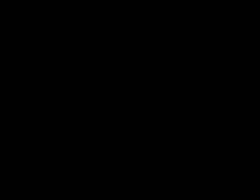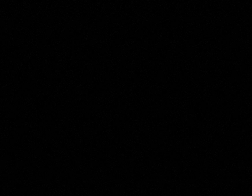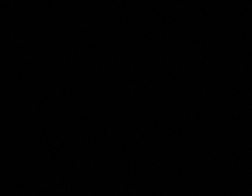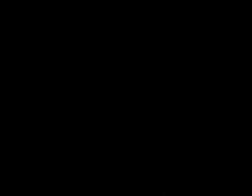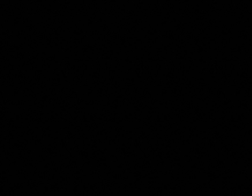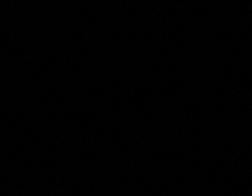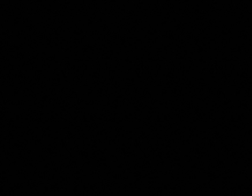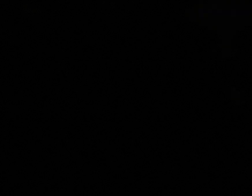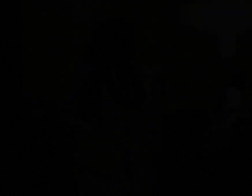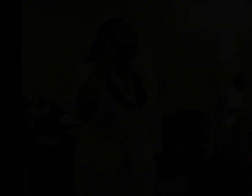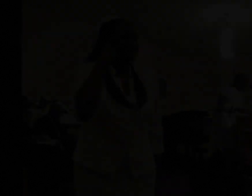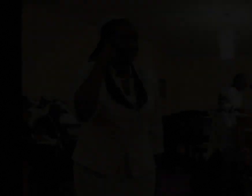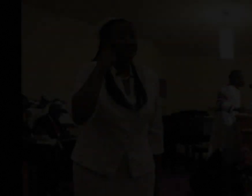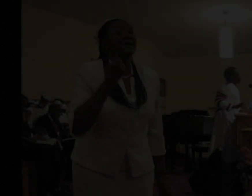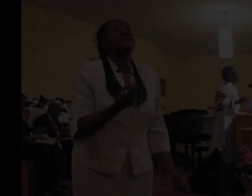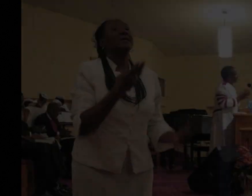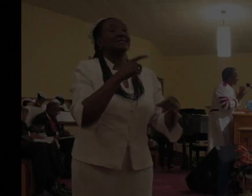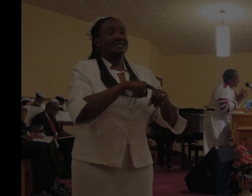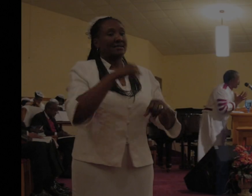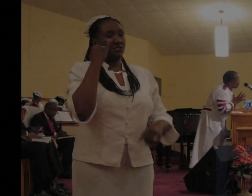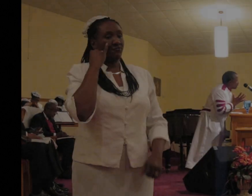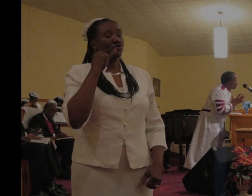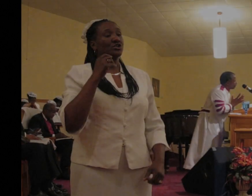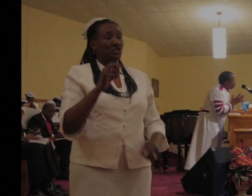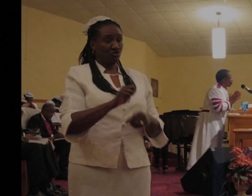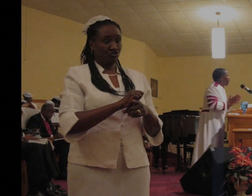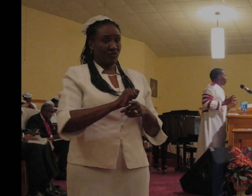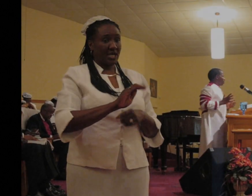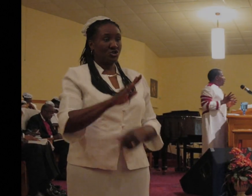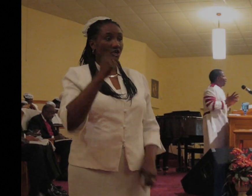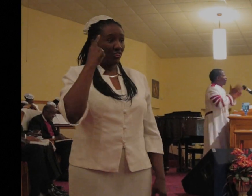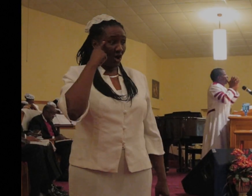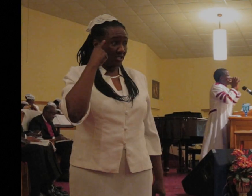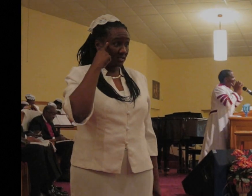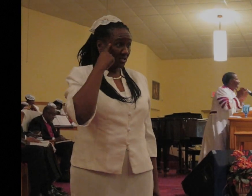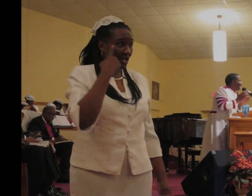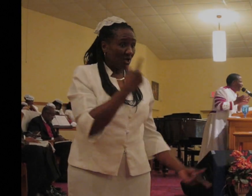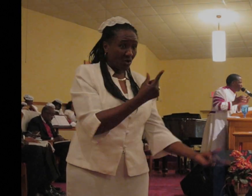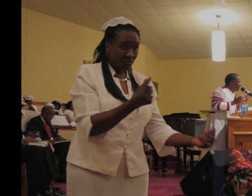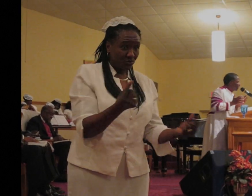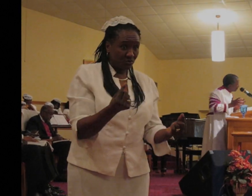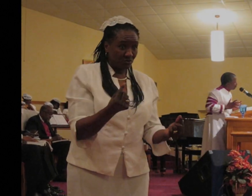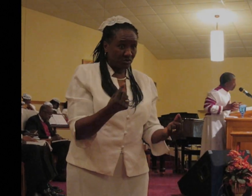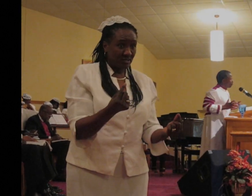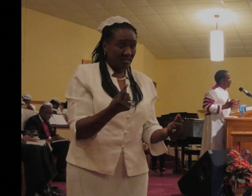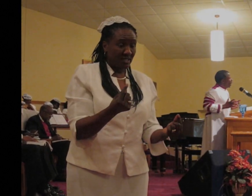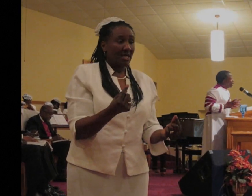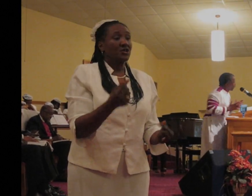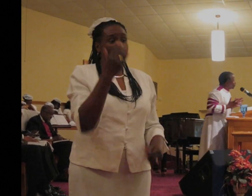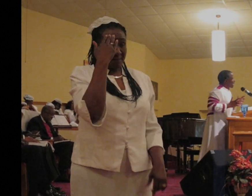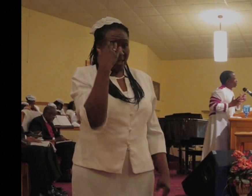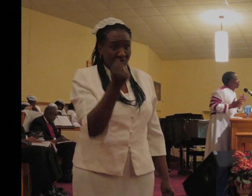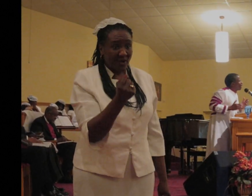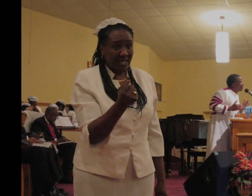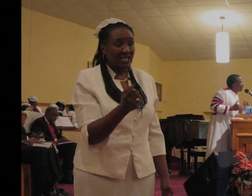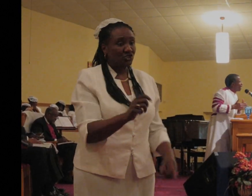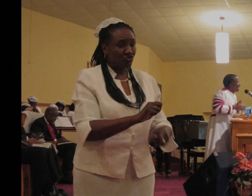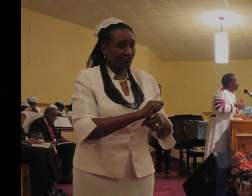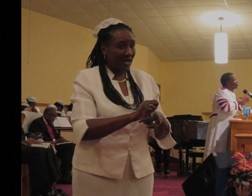And many times, if you're going to tame your thoughts, if you're going to tame your memory, you've got to learn how to